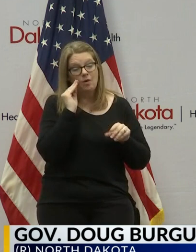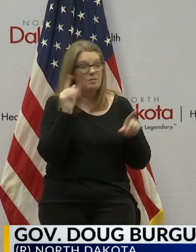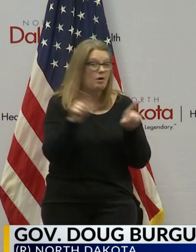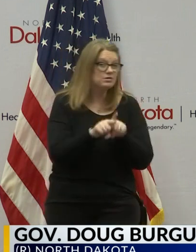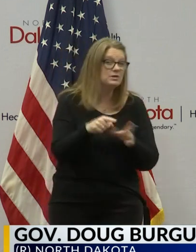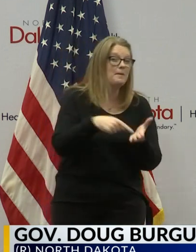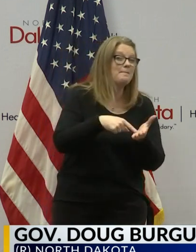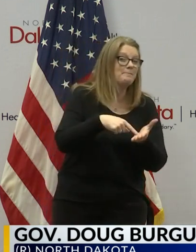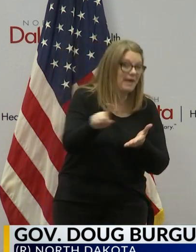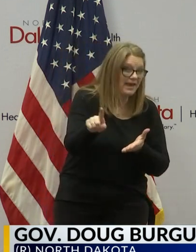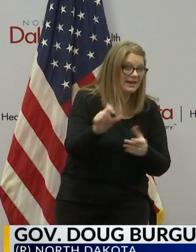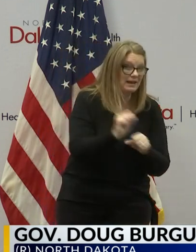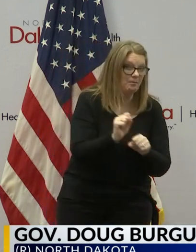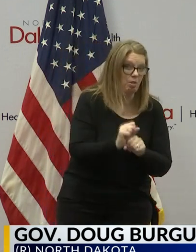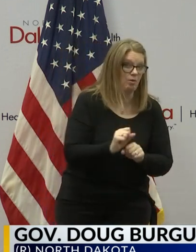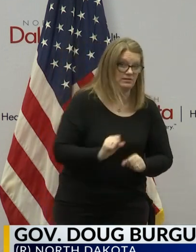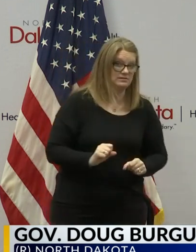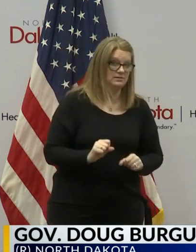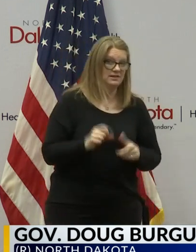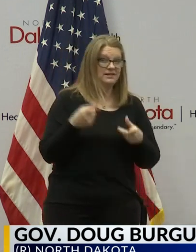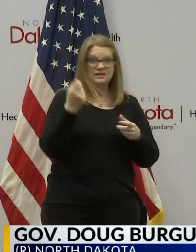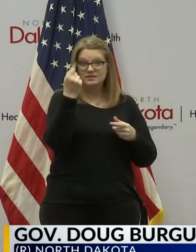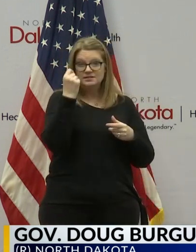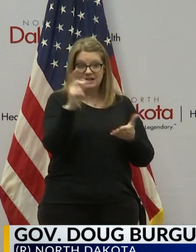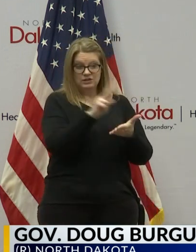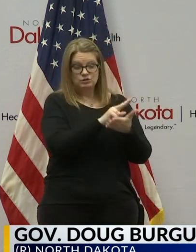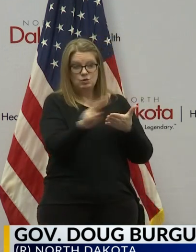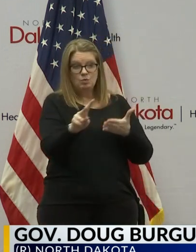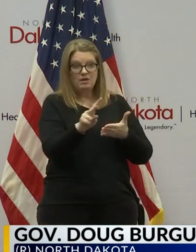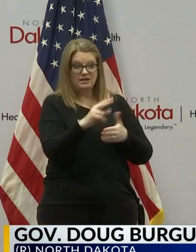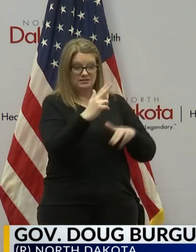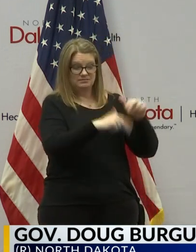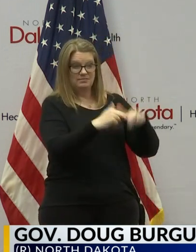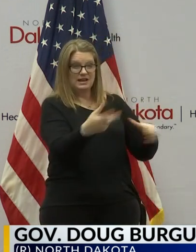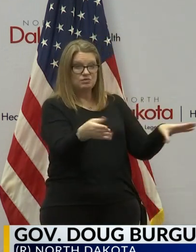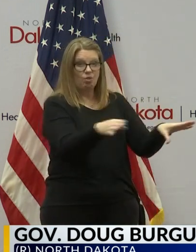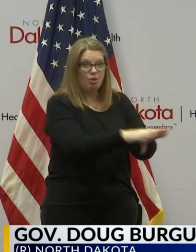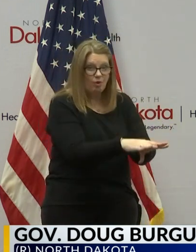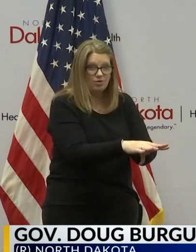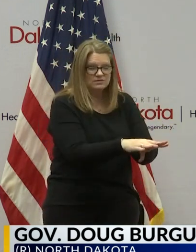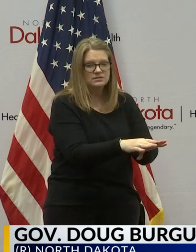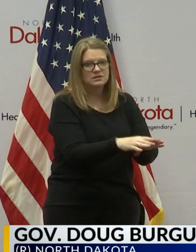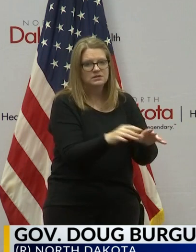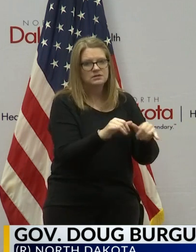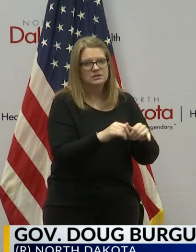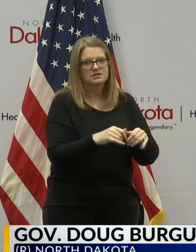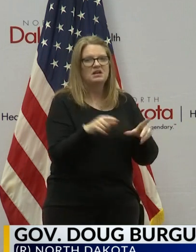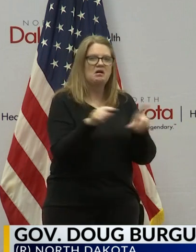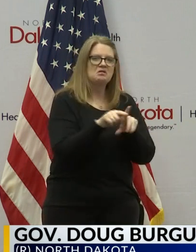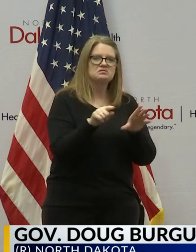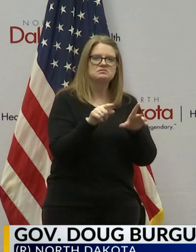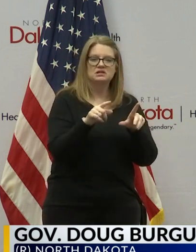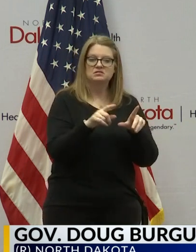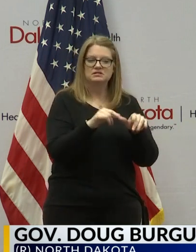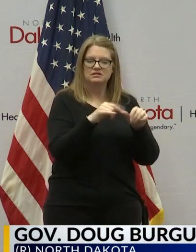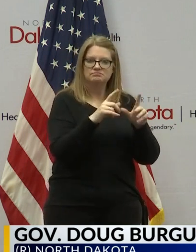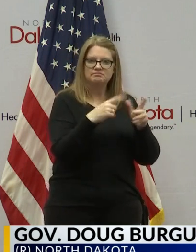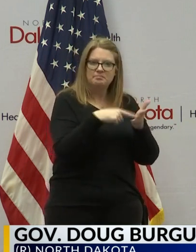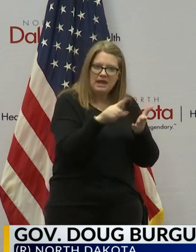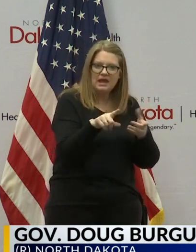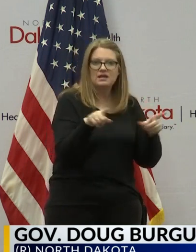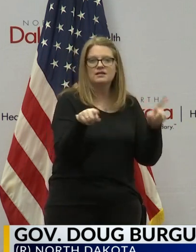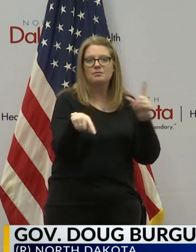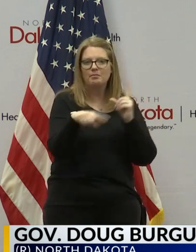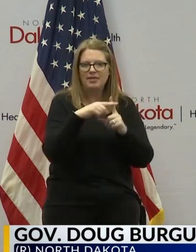their employees during this two weeks that the plant is closed they're also doing thorough plant cleaning that's already been